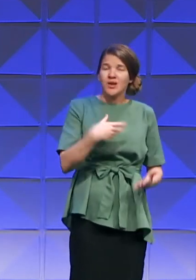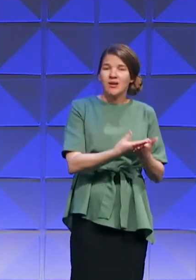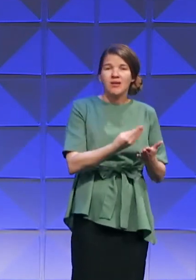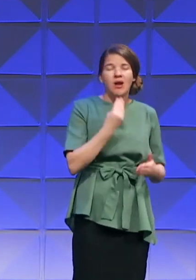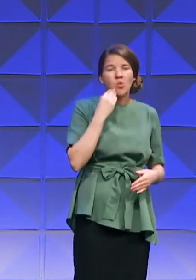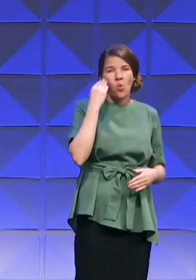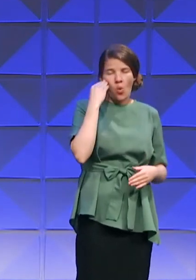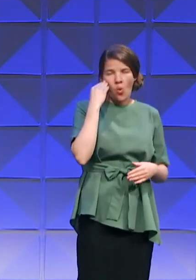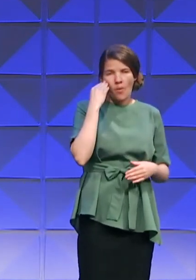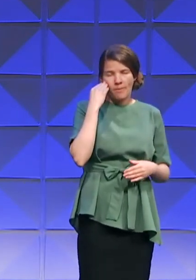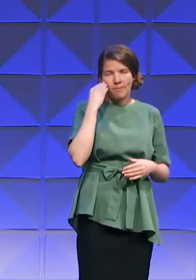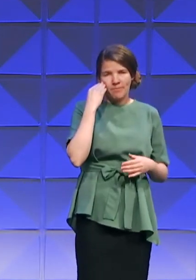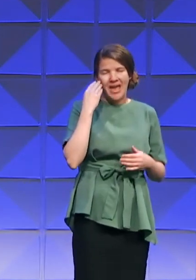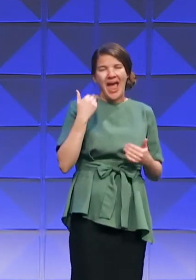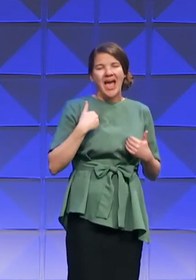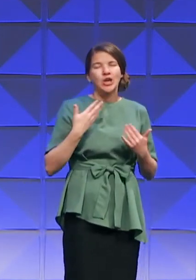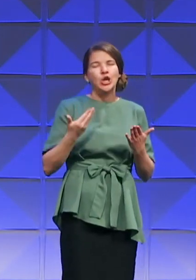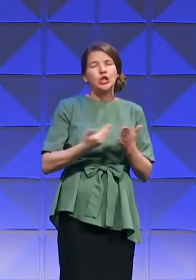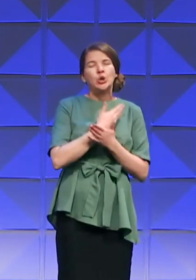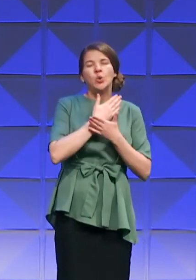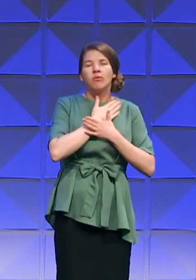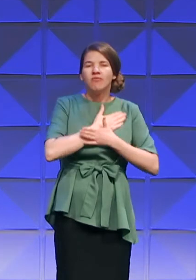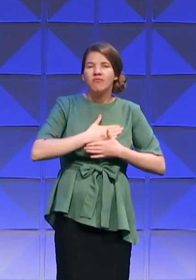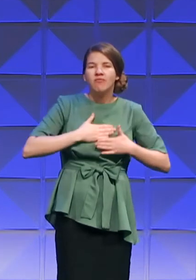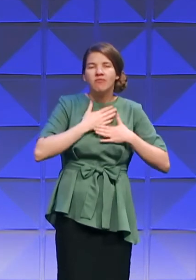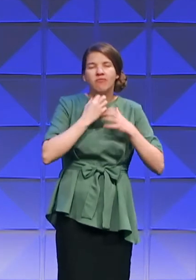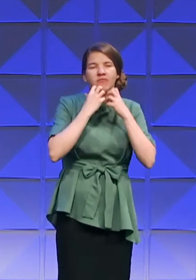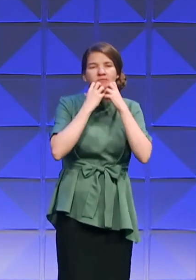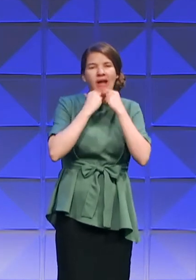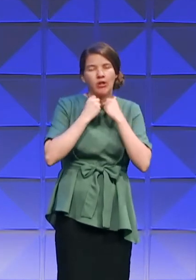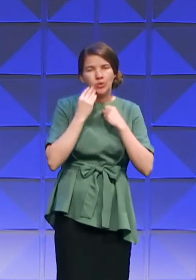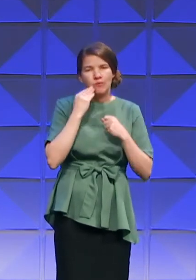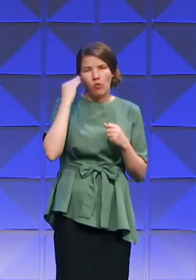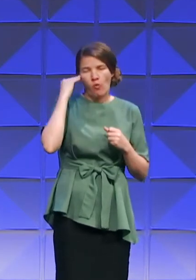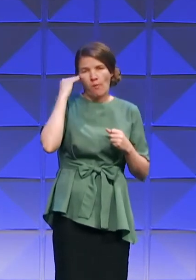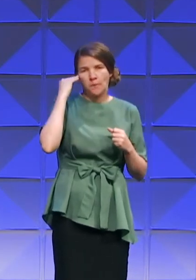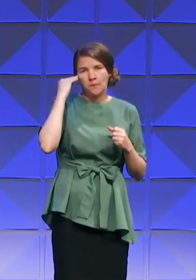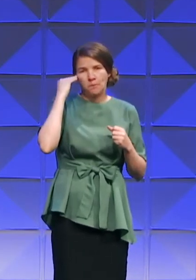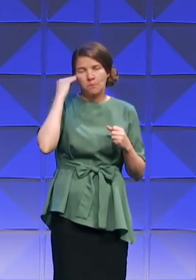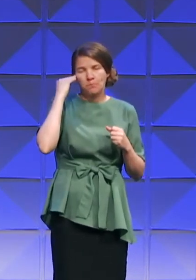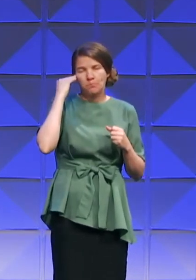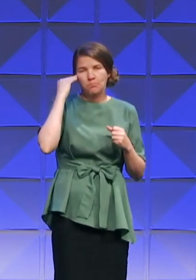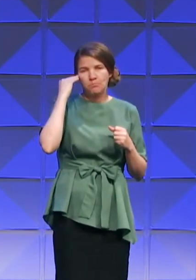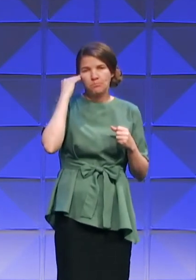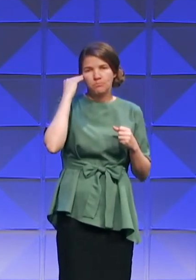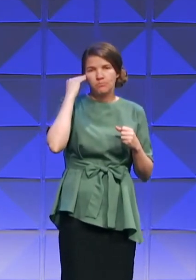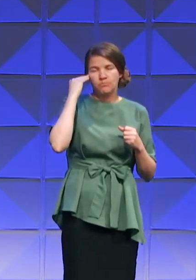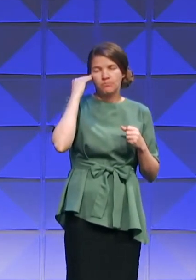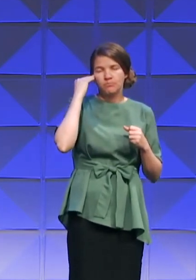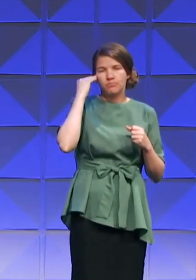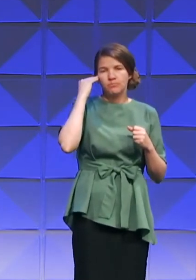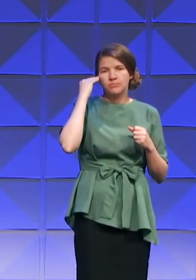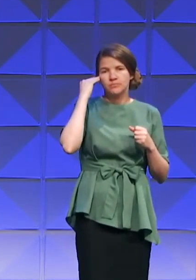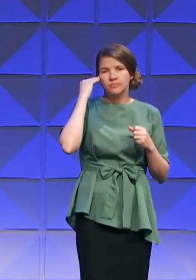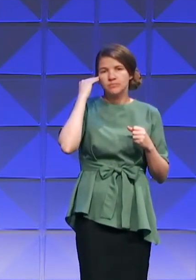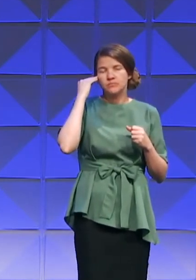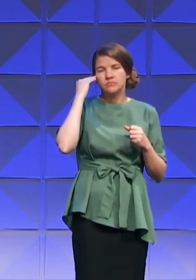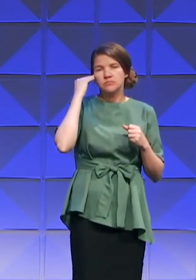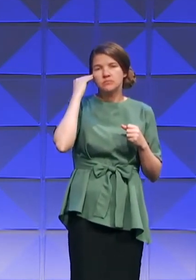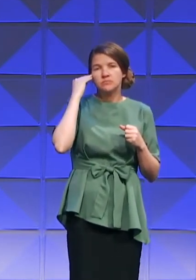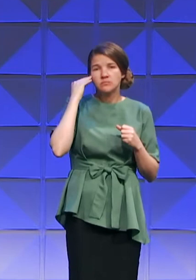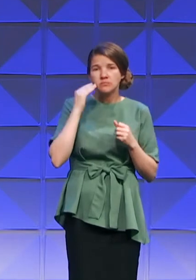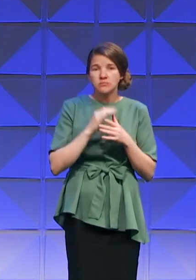value for home. Renewed value. Because outside of home, it's not